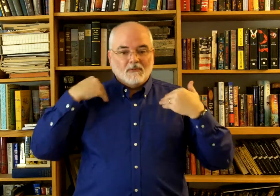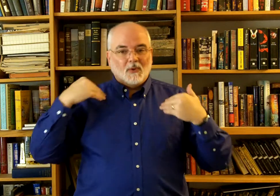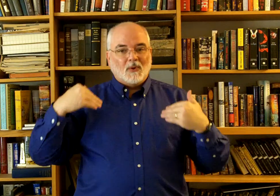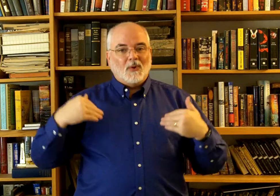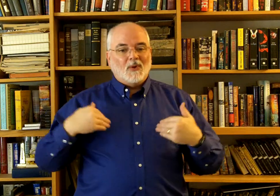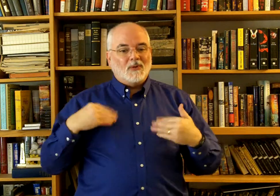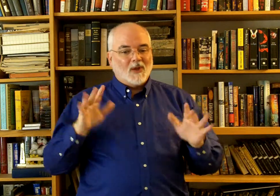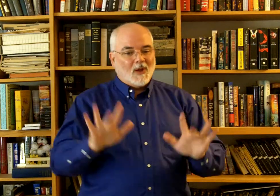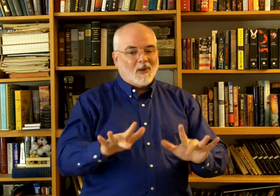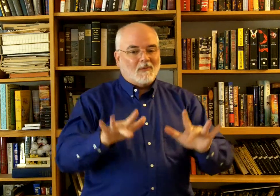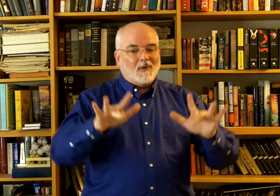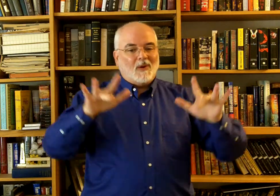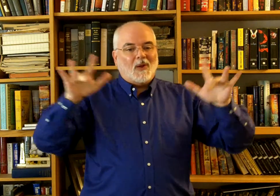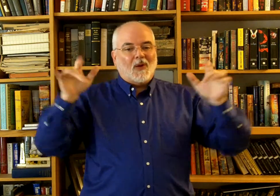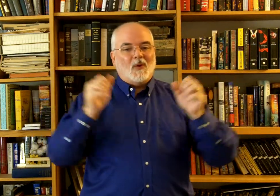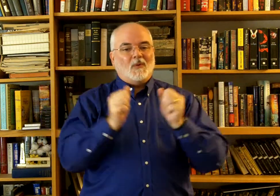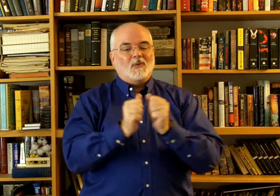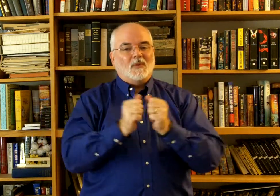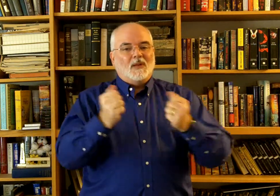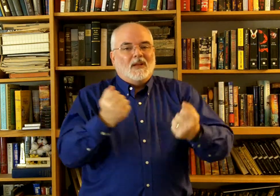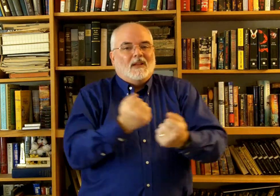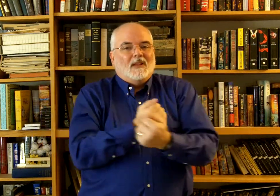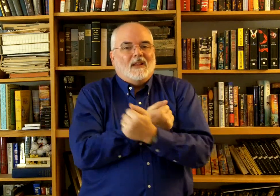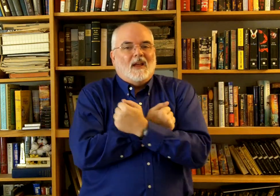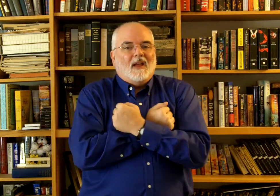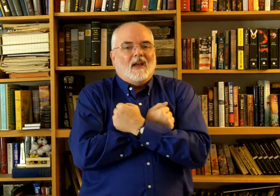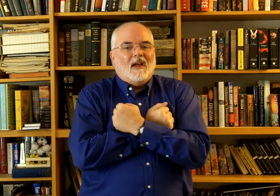bosom glow with love.